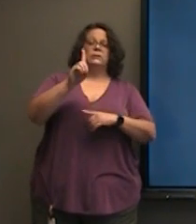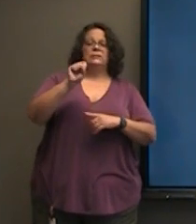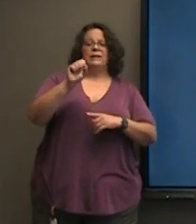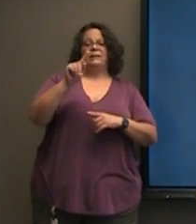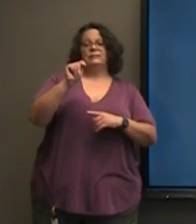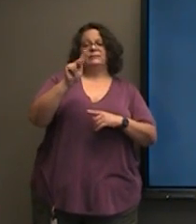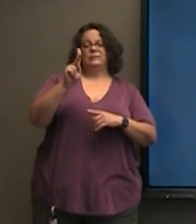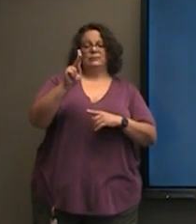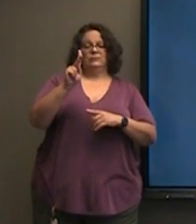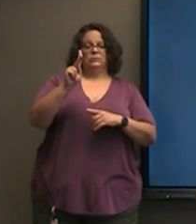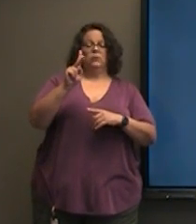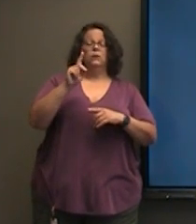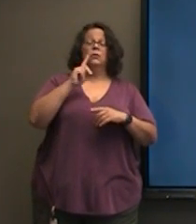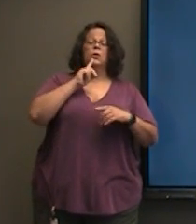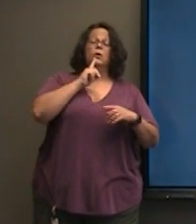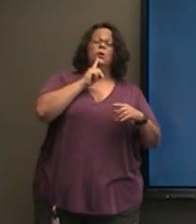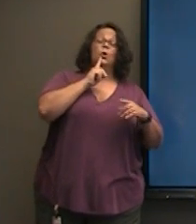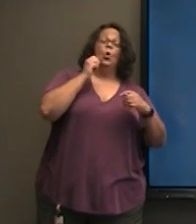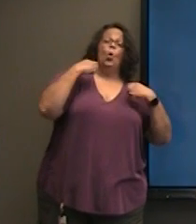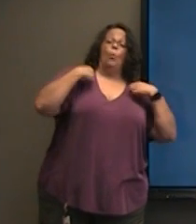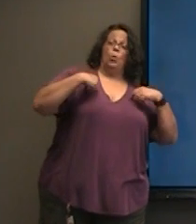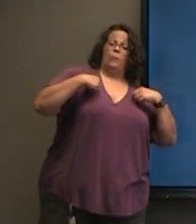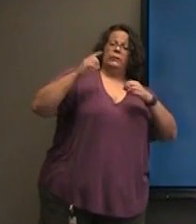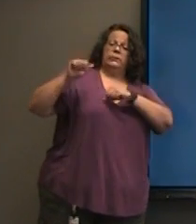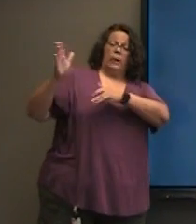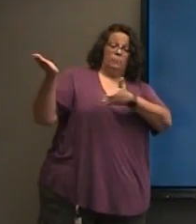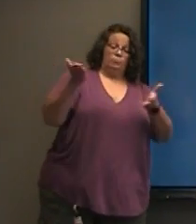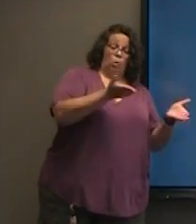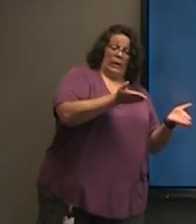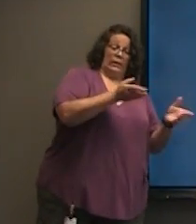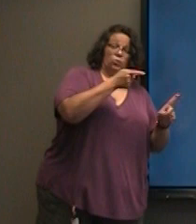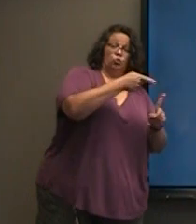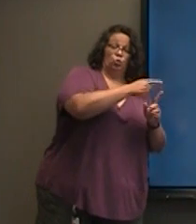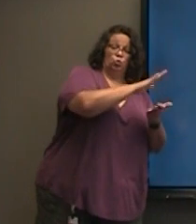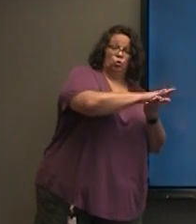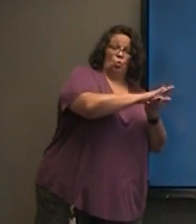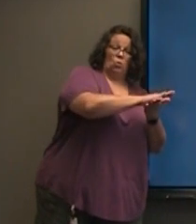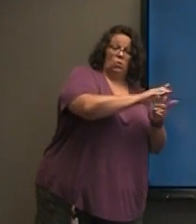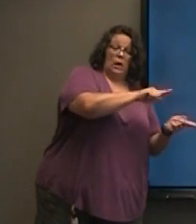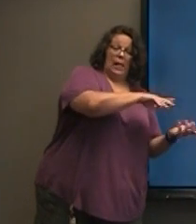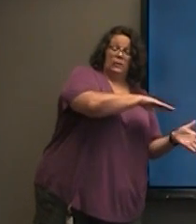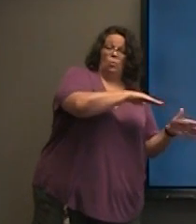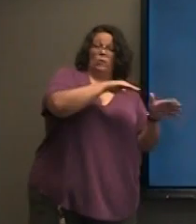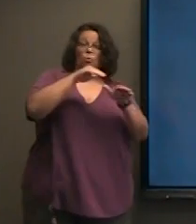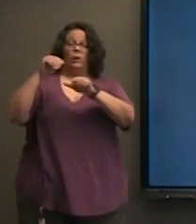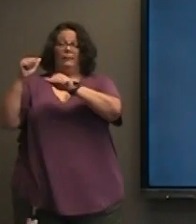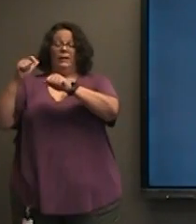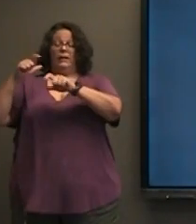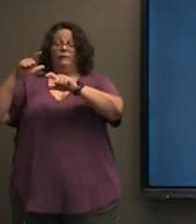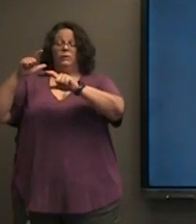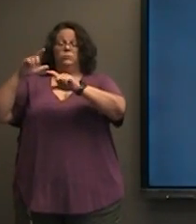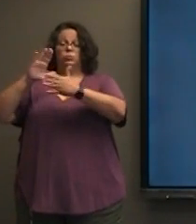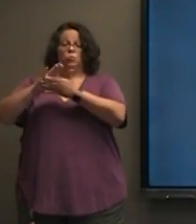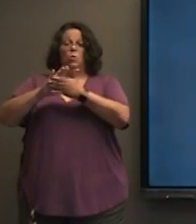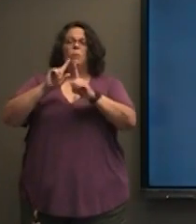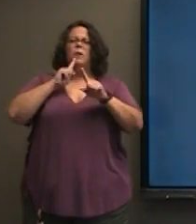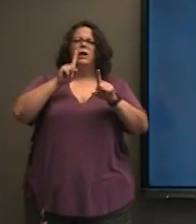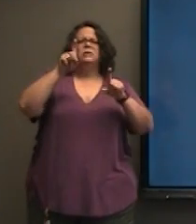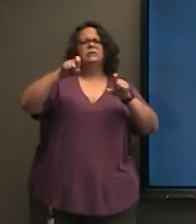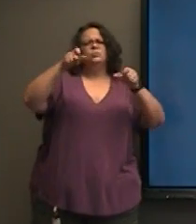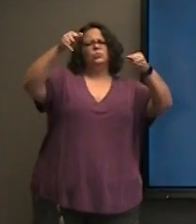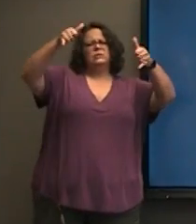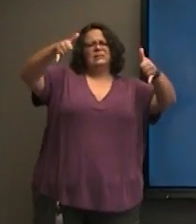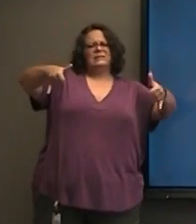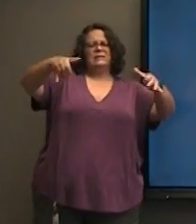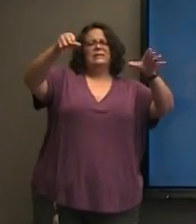to and from school. But we're encouraging all book bags to remain in lockers during the school day. However, the